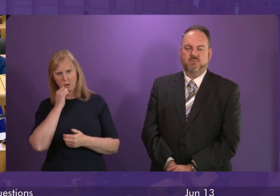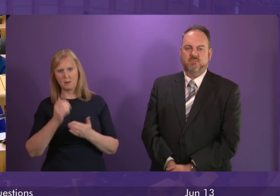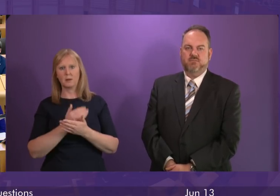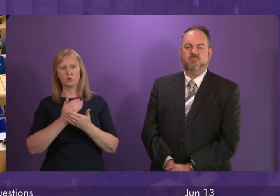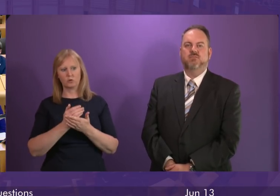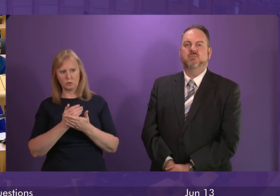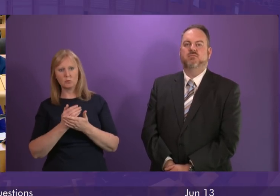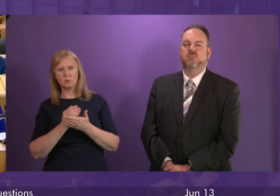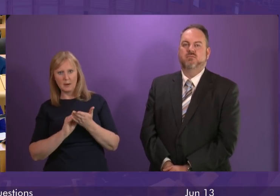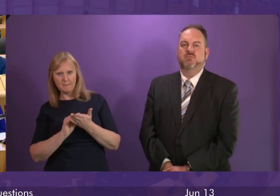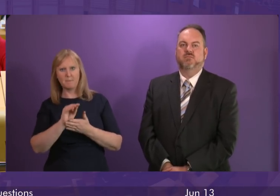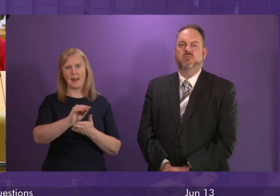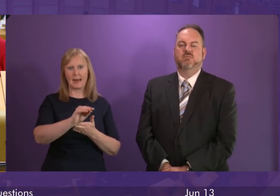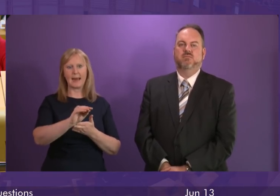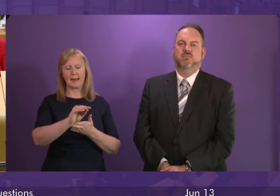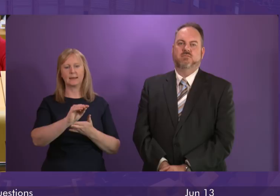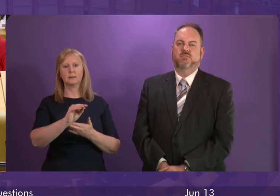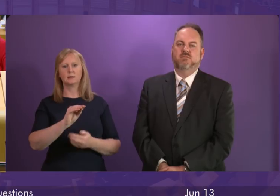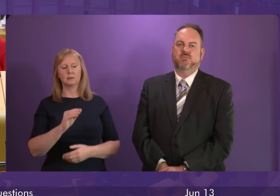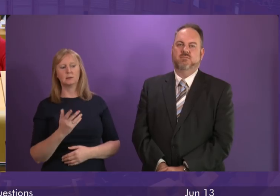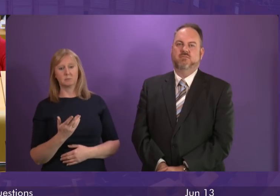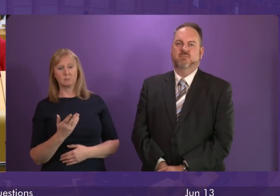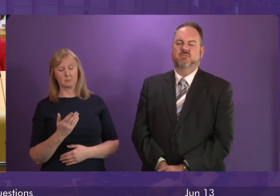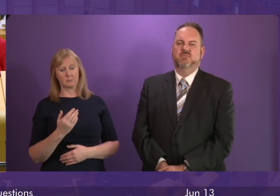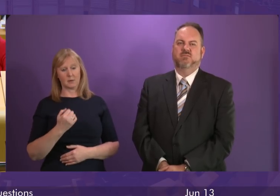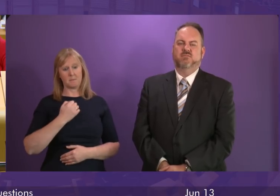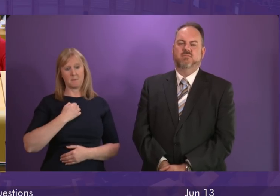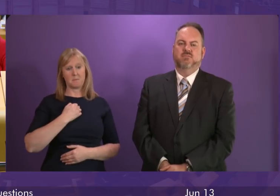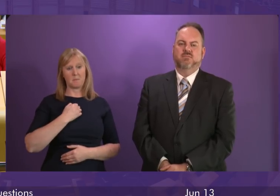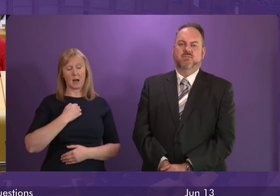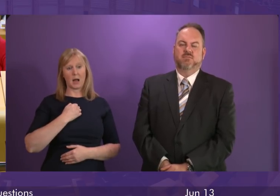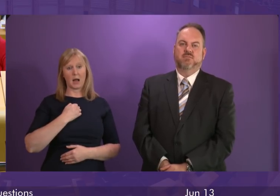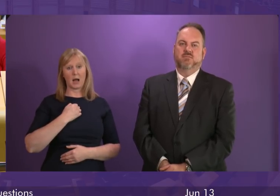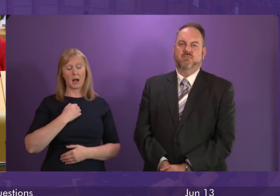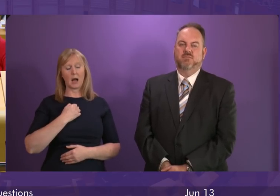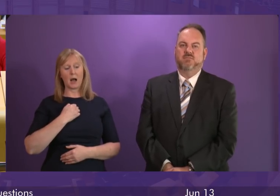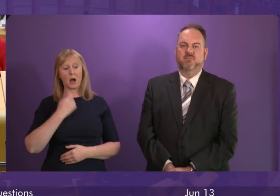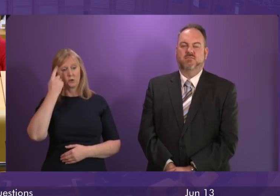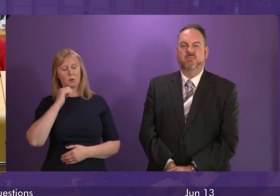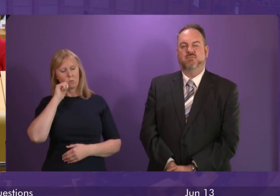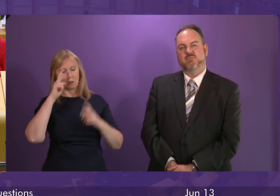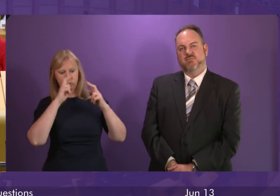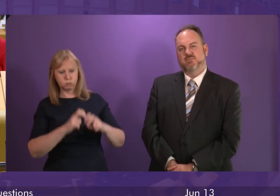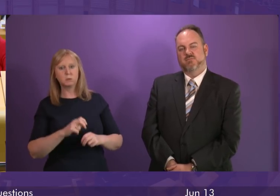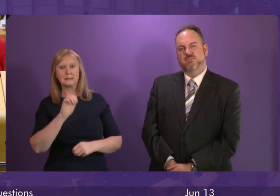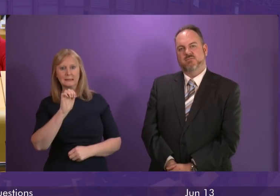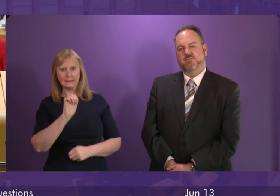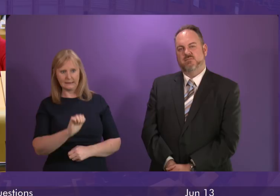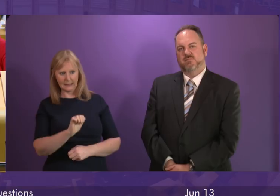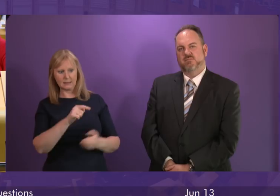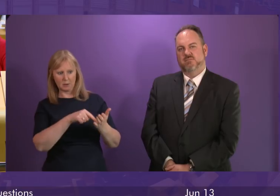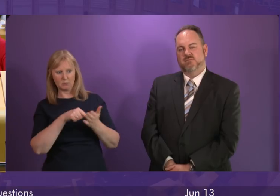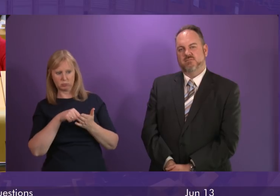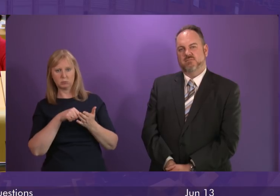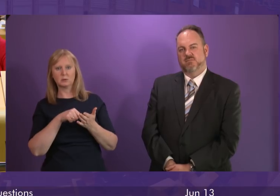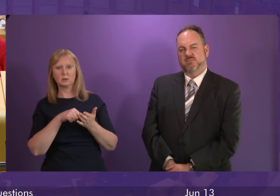repay that debt. My understanding, although of course we will look into the information that Joanne Lamont has just provided to the Chamber,